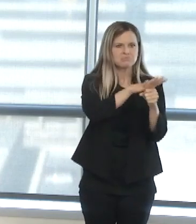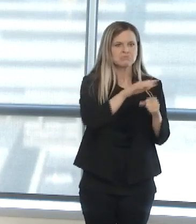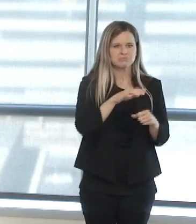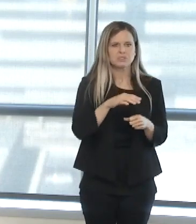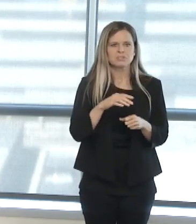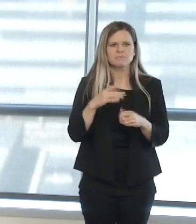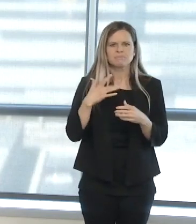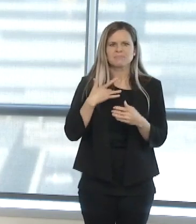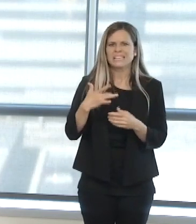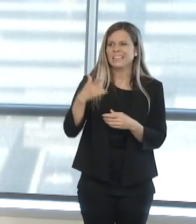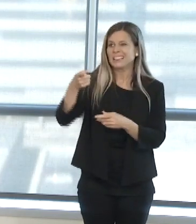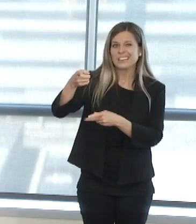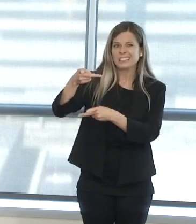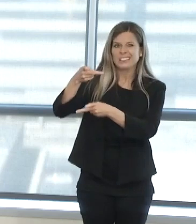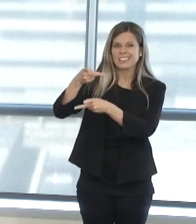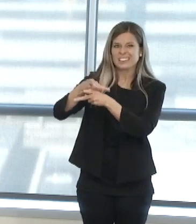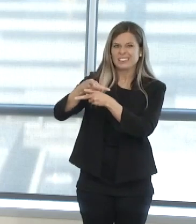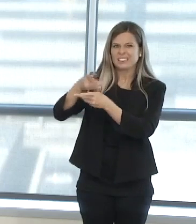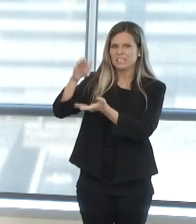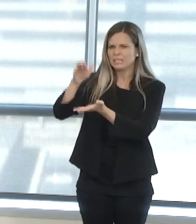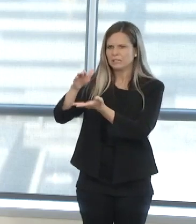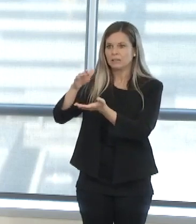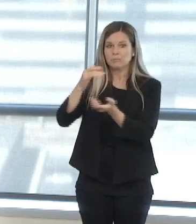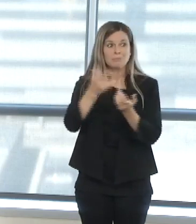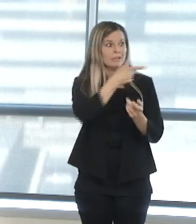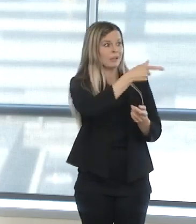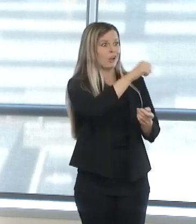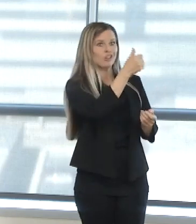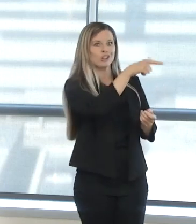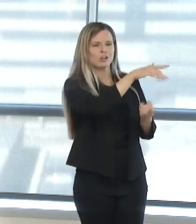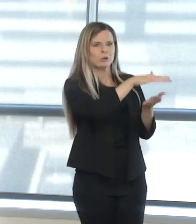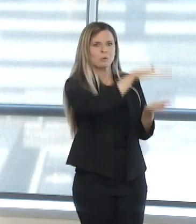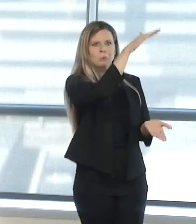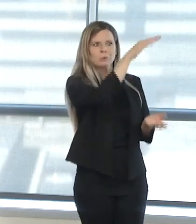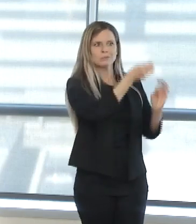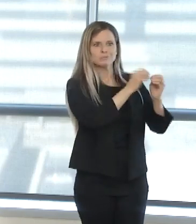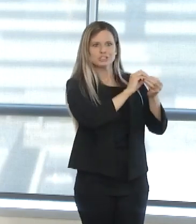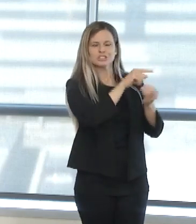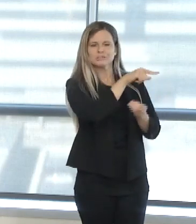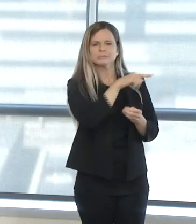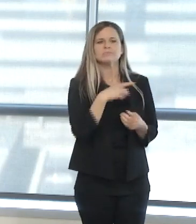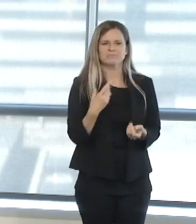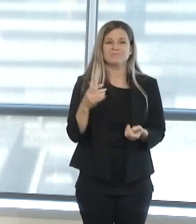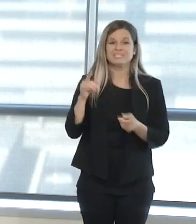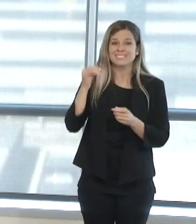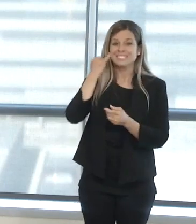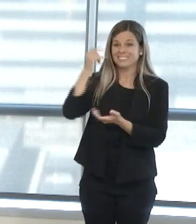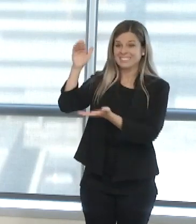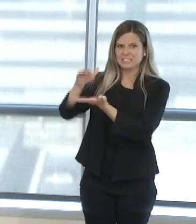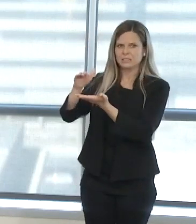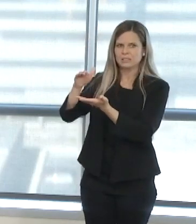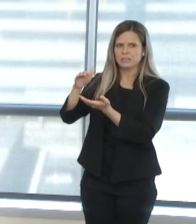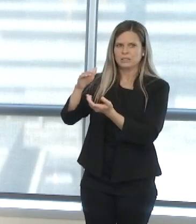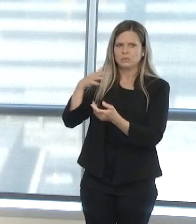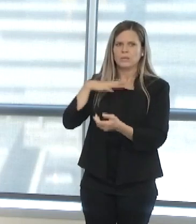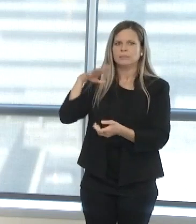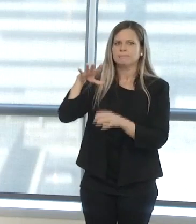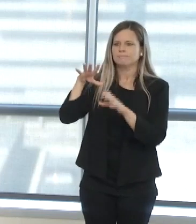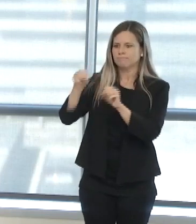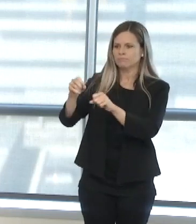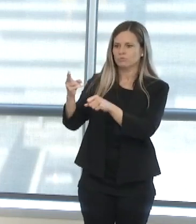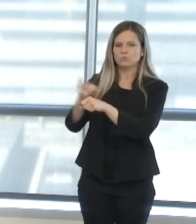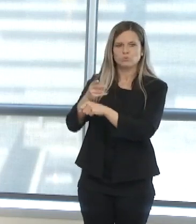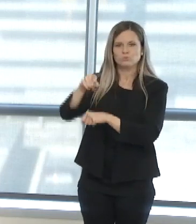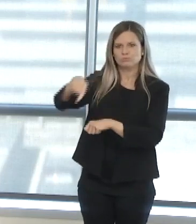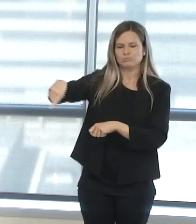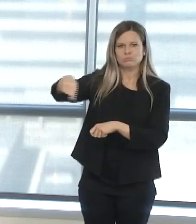so the surge plan takes advantage of those areas that we are having less patients in related to the